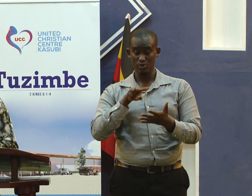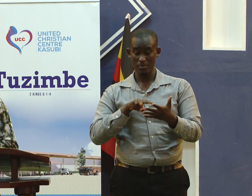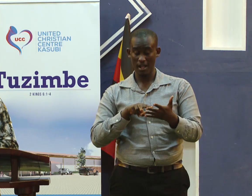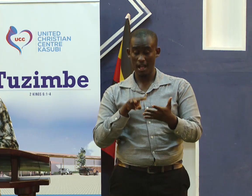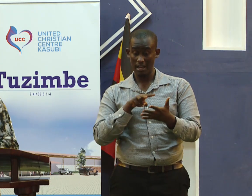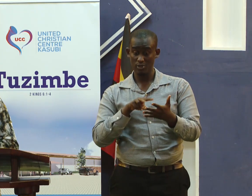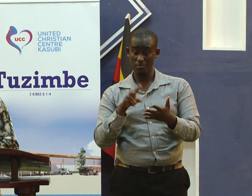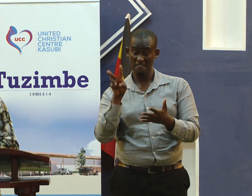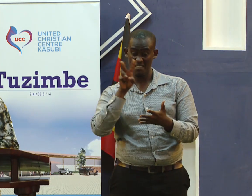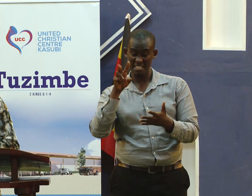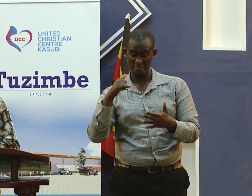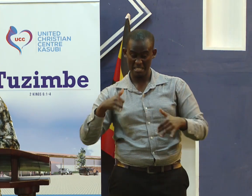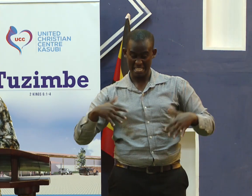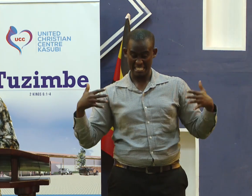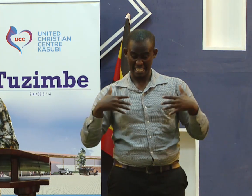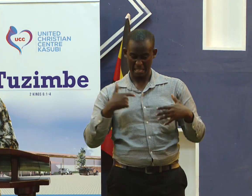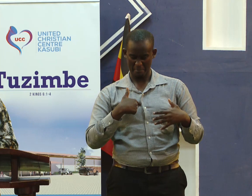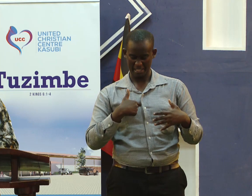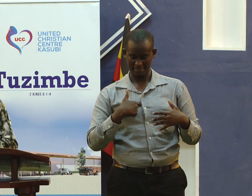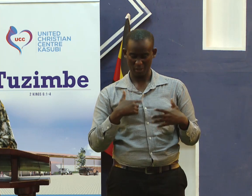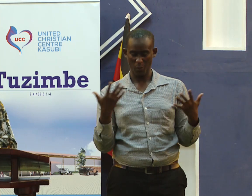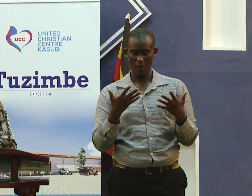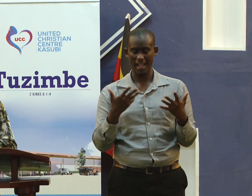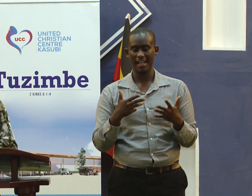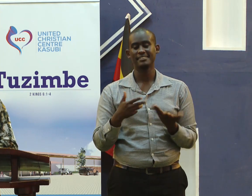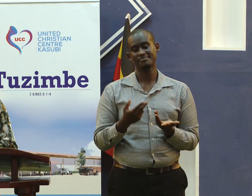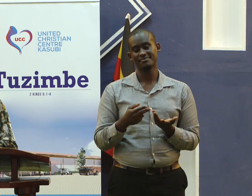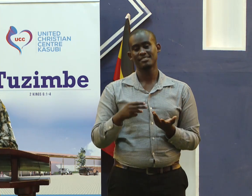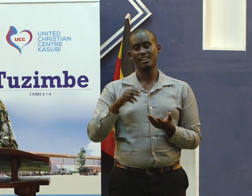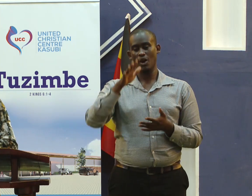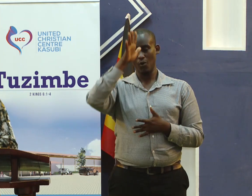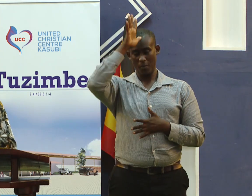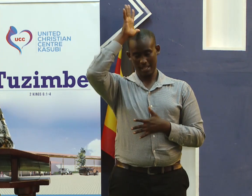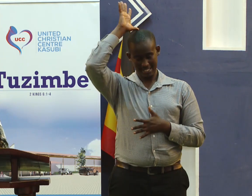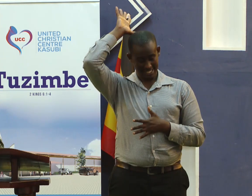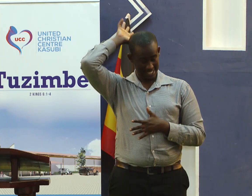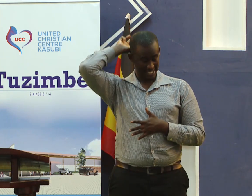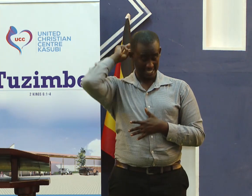I read a scripture that scared me it is in Romans 2